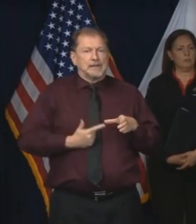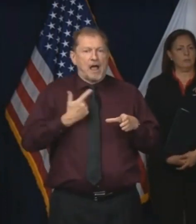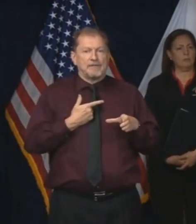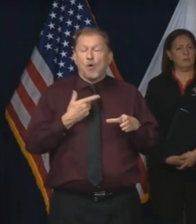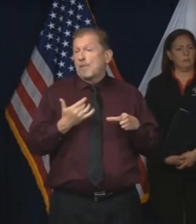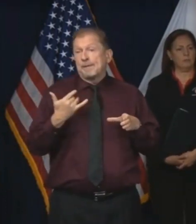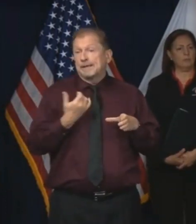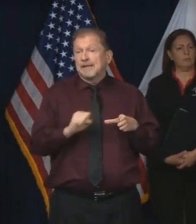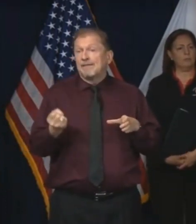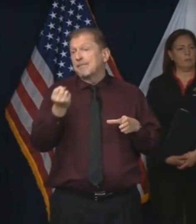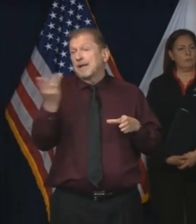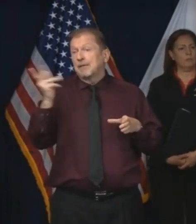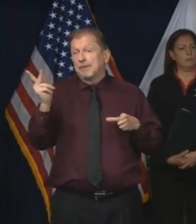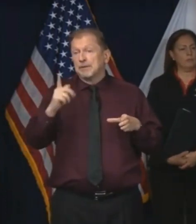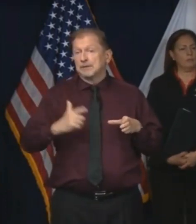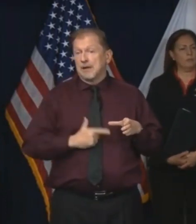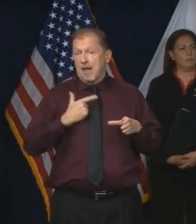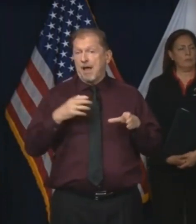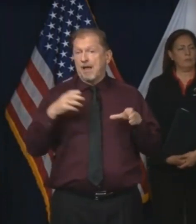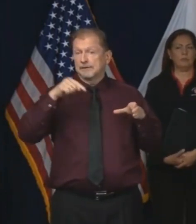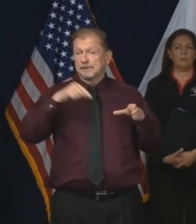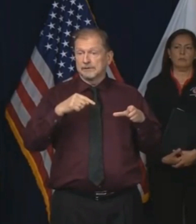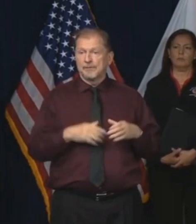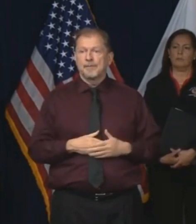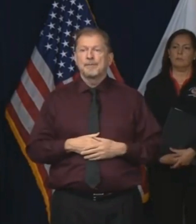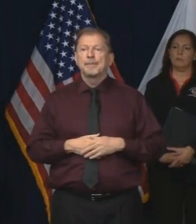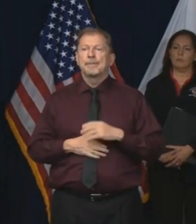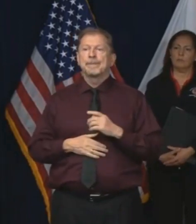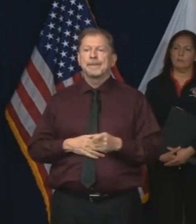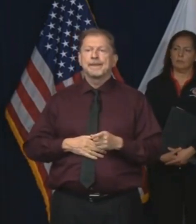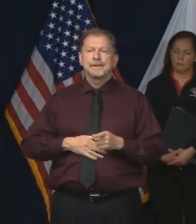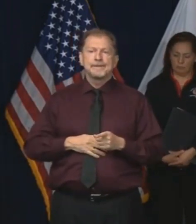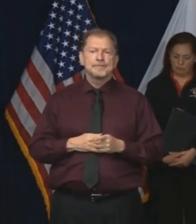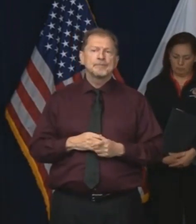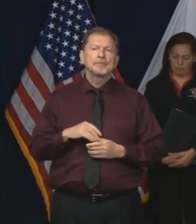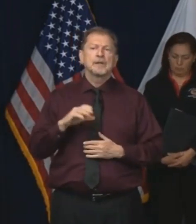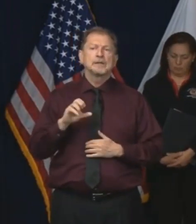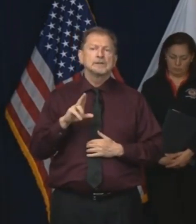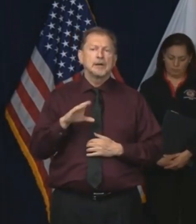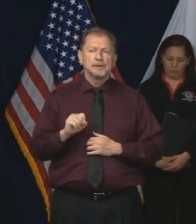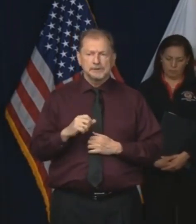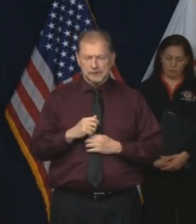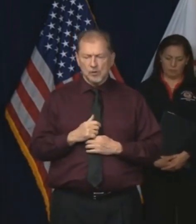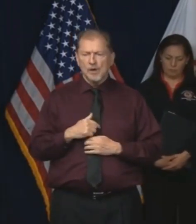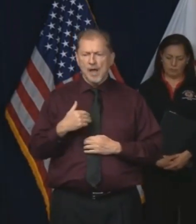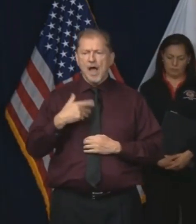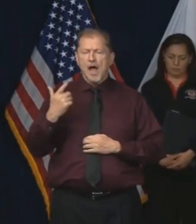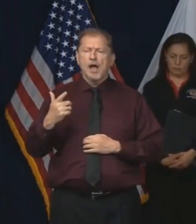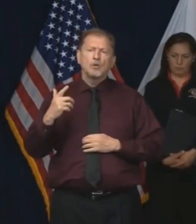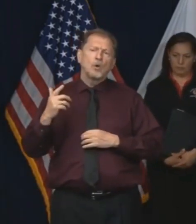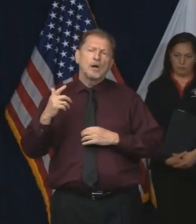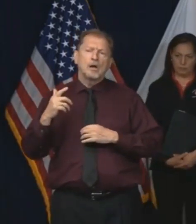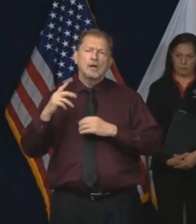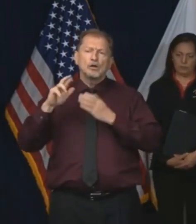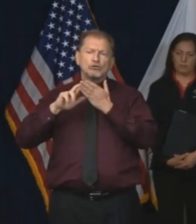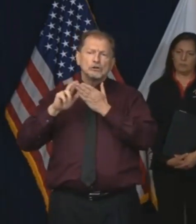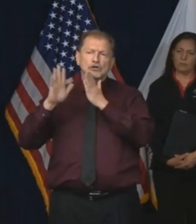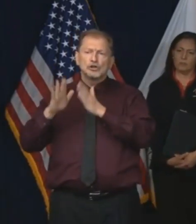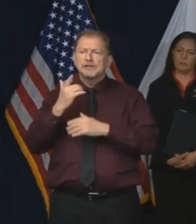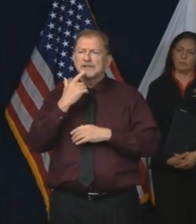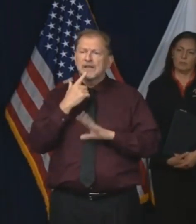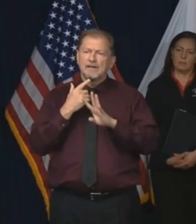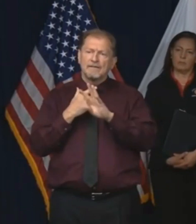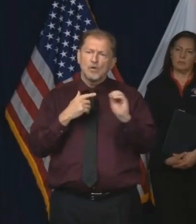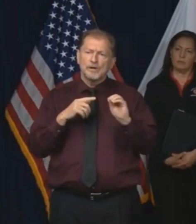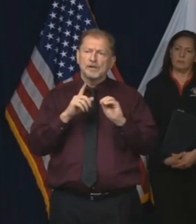saved. And so that's why we're working so hard at that. On March 2nd on CBS, we had a Harvard epidemiologist on who said that he thought 40 to 70